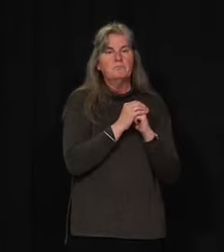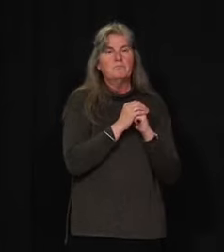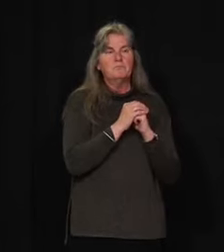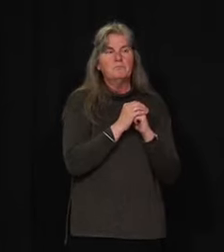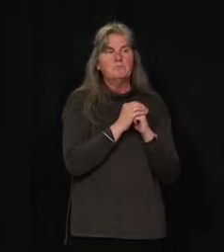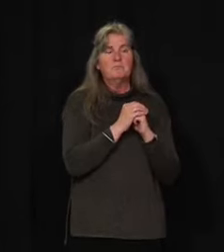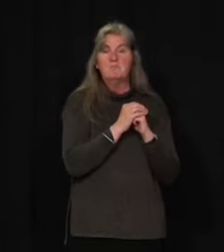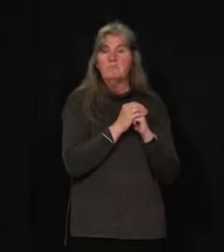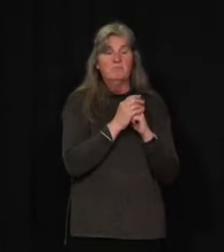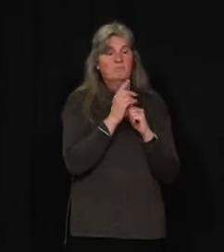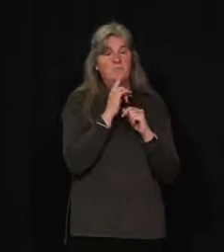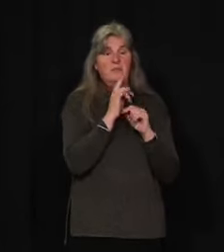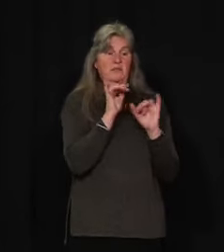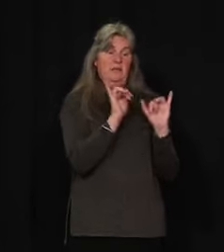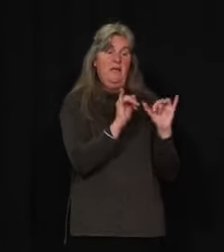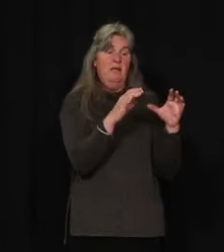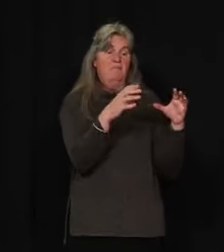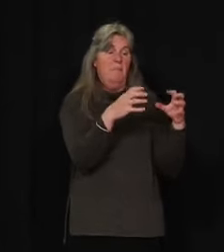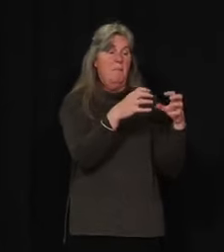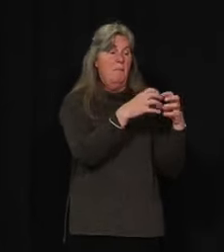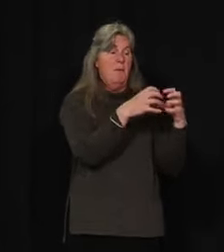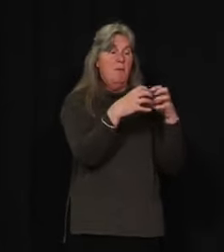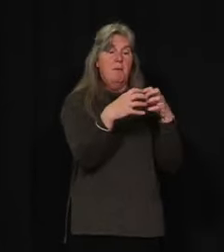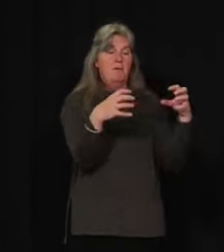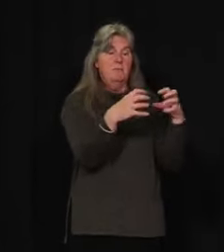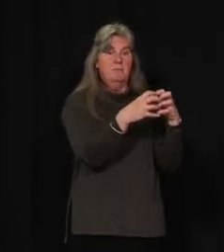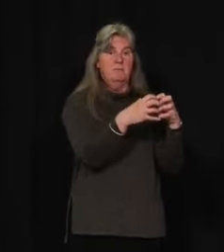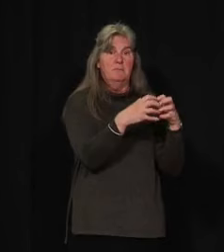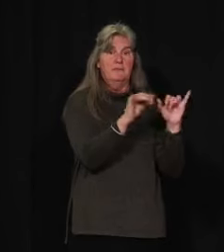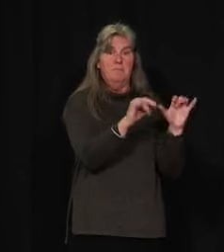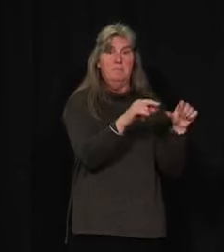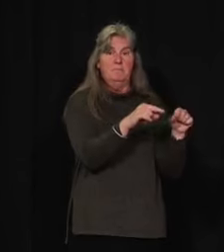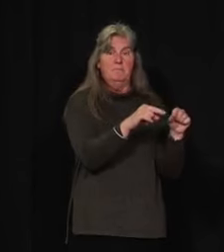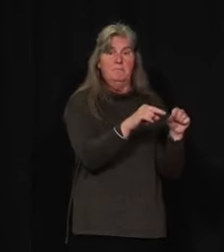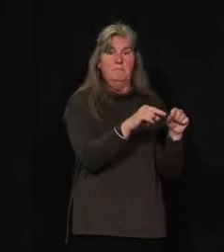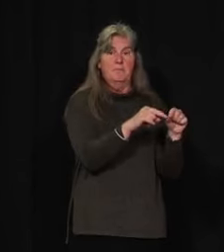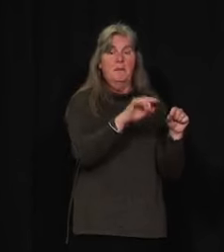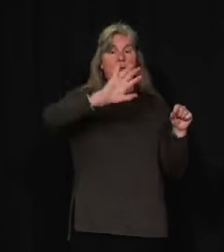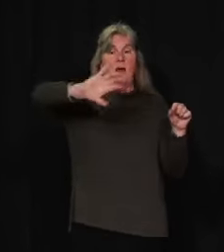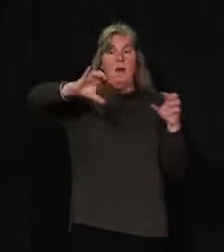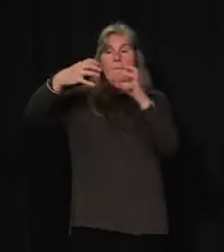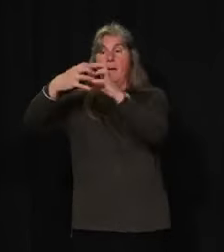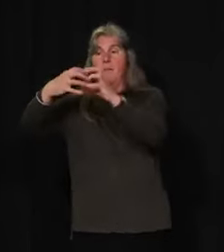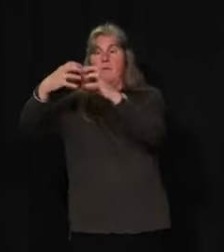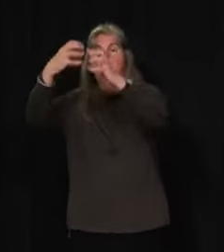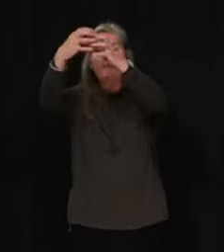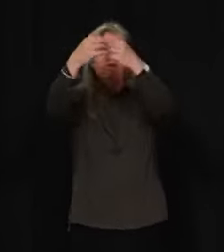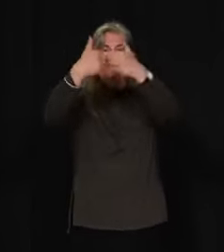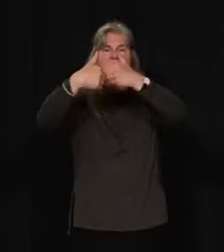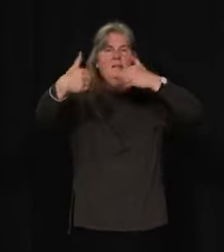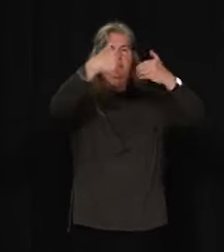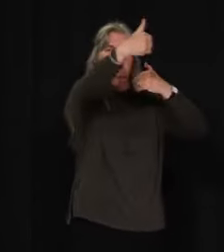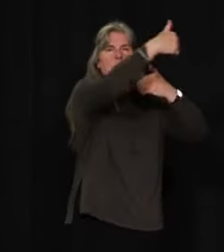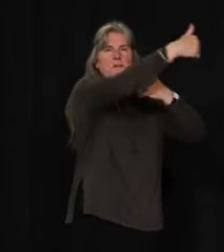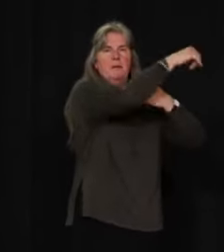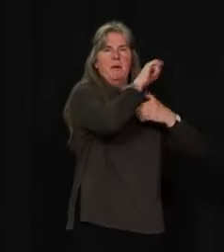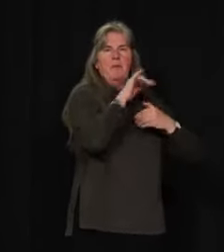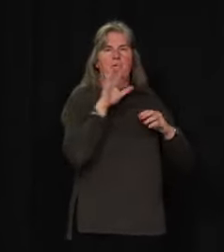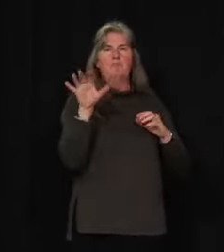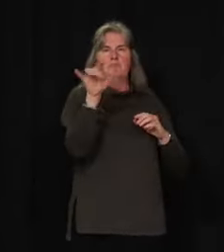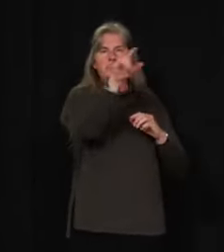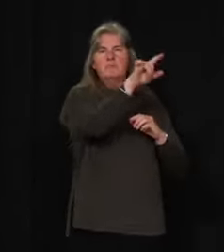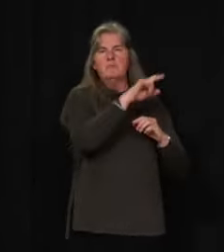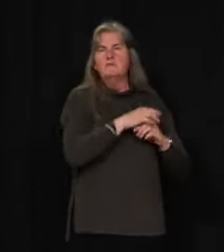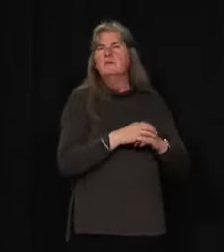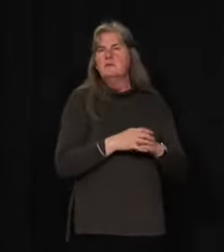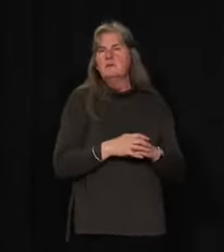as long as it stayed within that bubble and of course and stayed within all the other regulations, then I